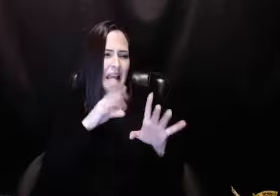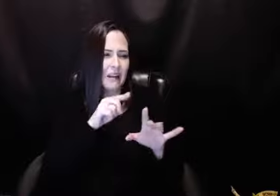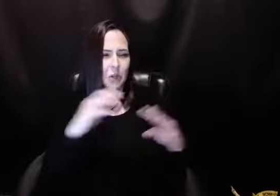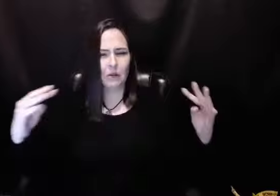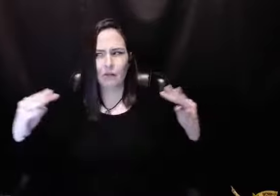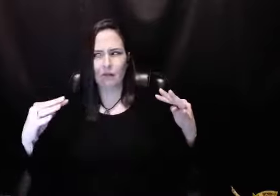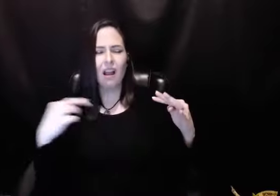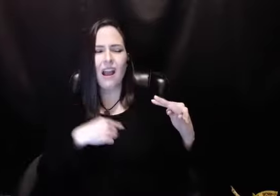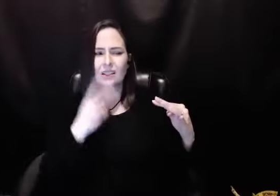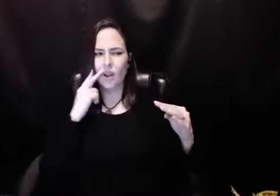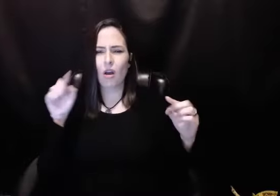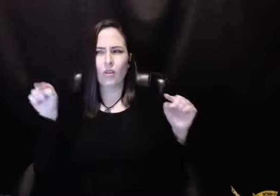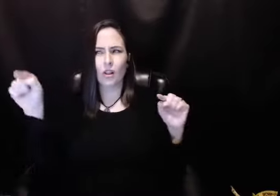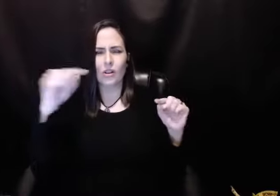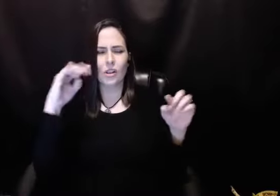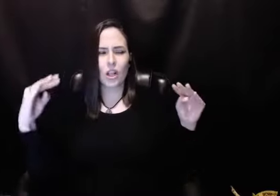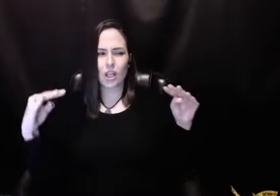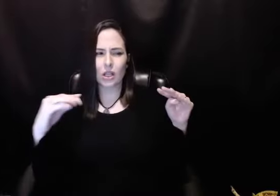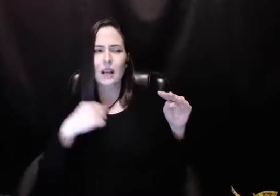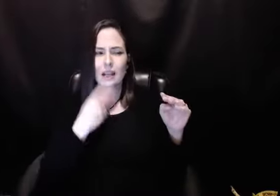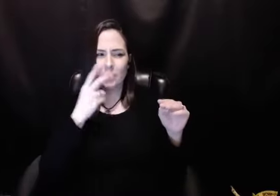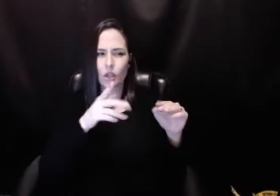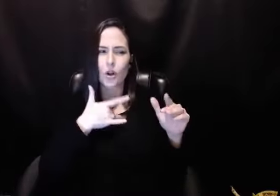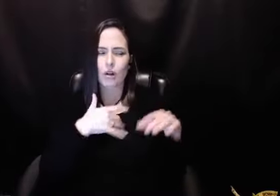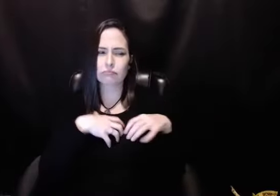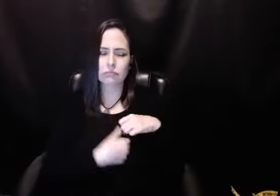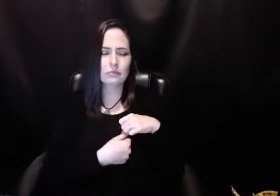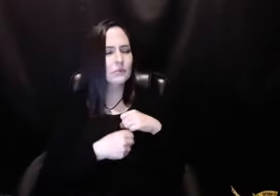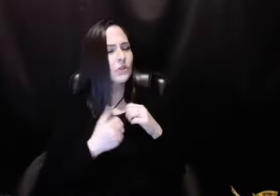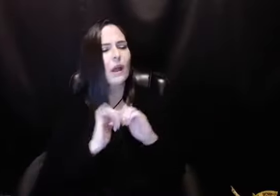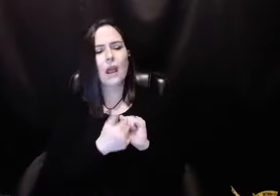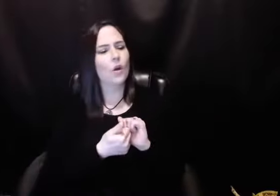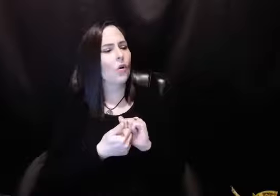I remember one time I told in front of a whole group of people, I told her I hated her. And I saw what I did to you, Mom.